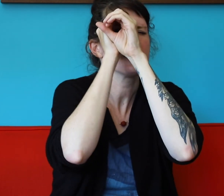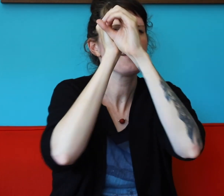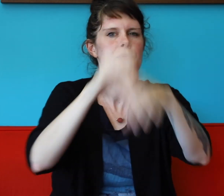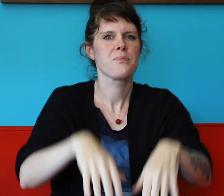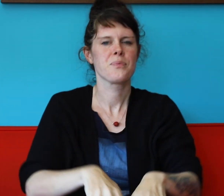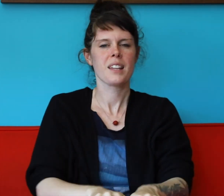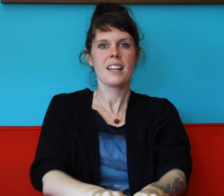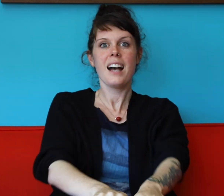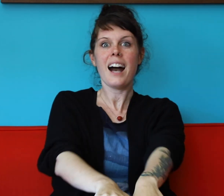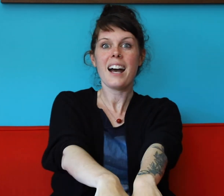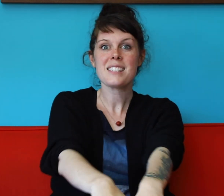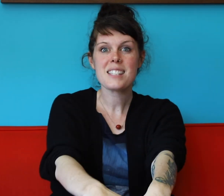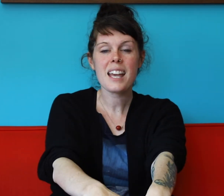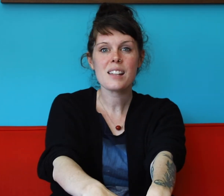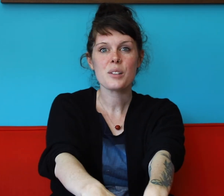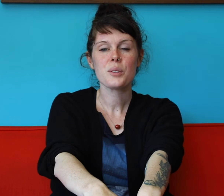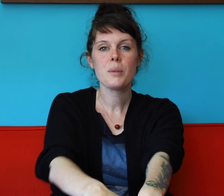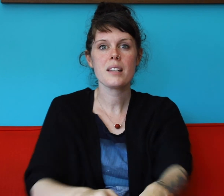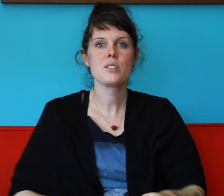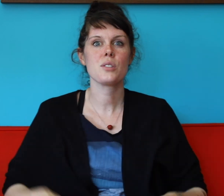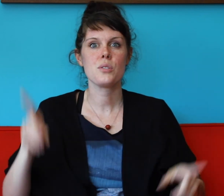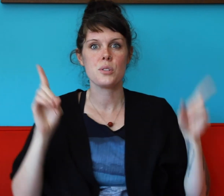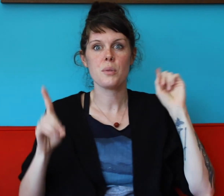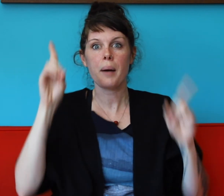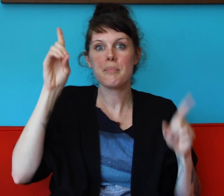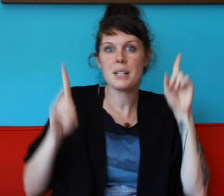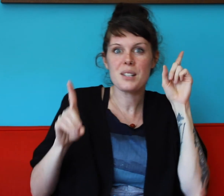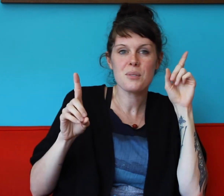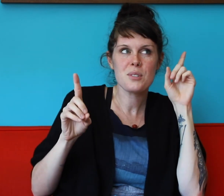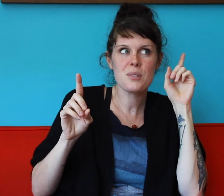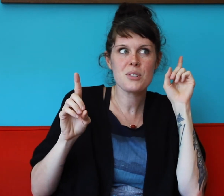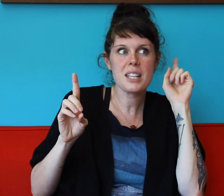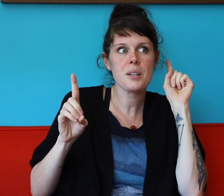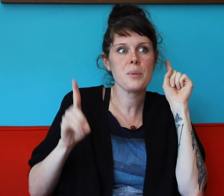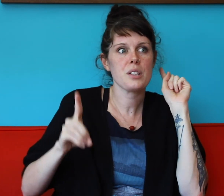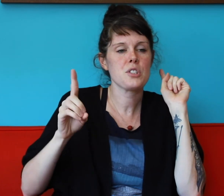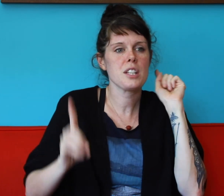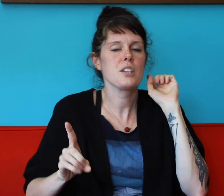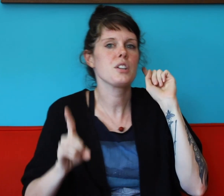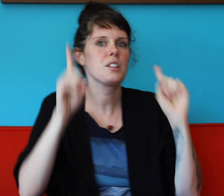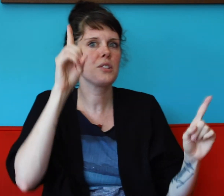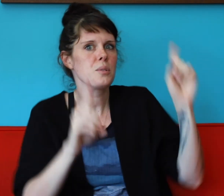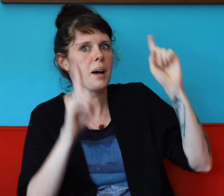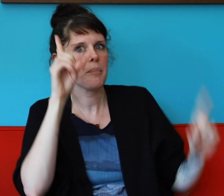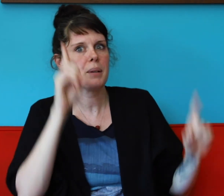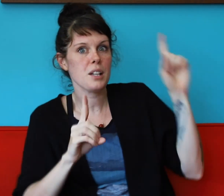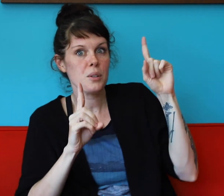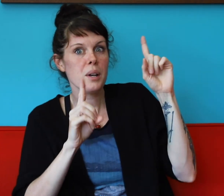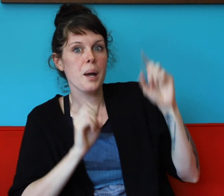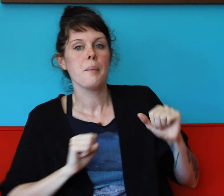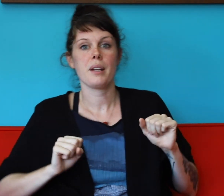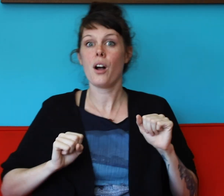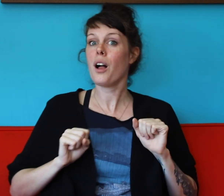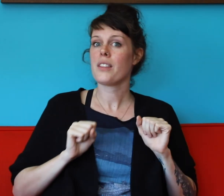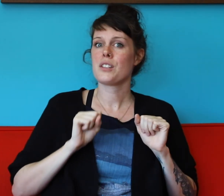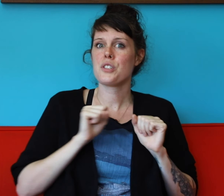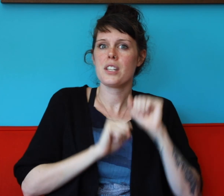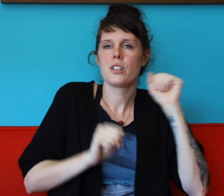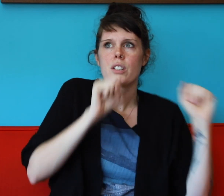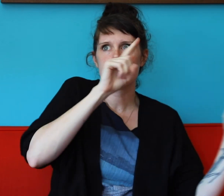a sailor went to doo-wop-a-doo to see what she could doo-wop-a-doo but all that she could